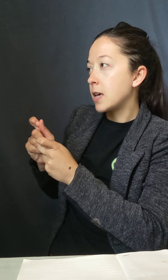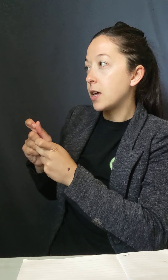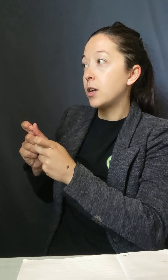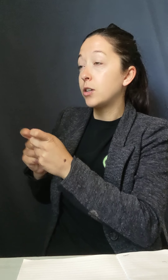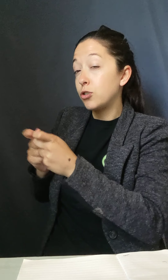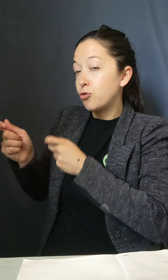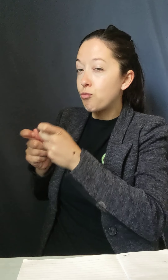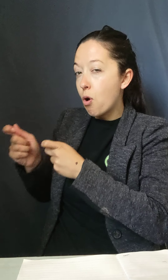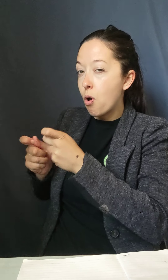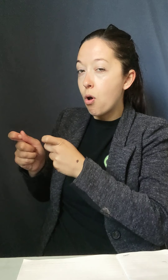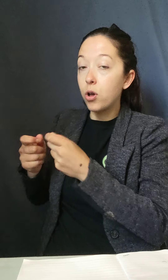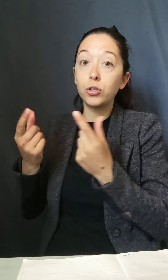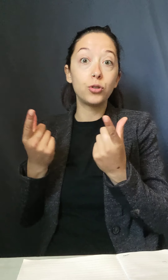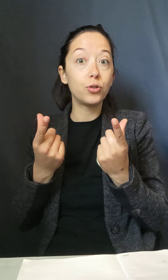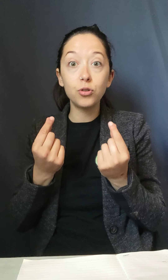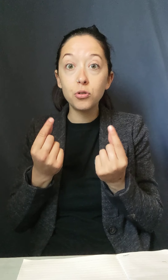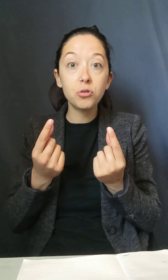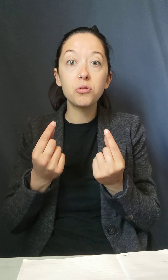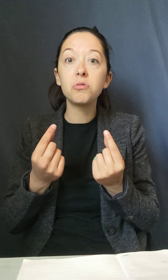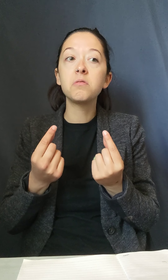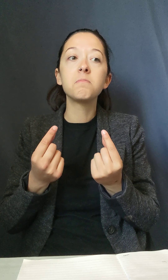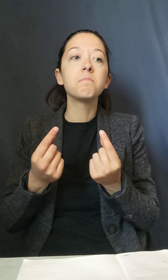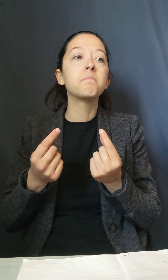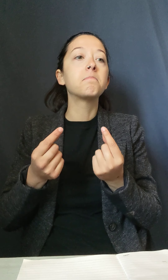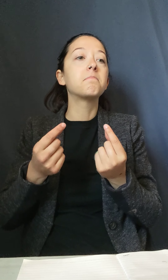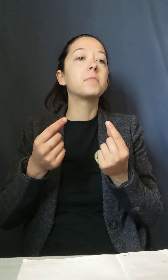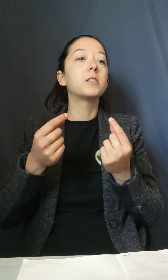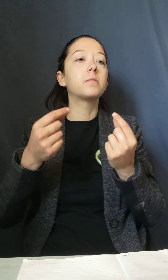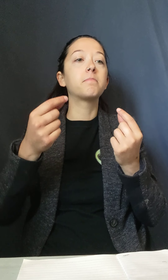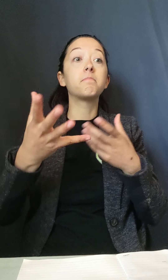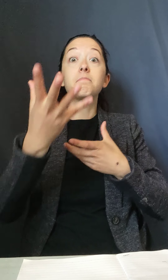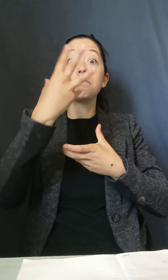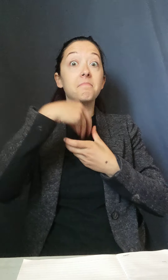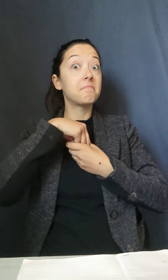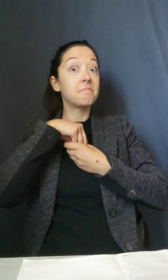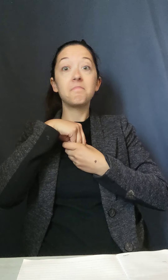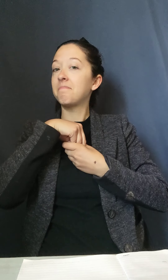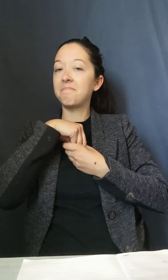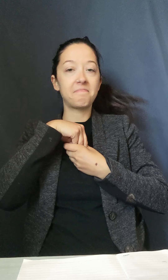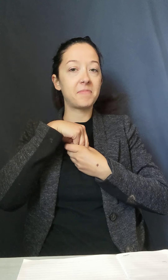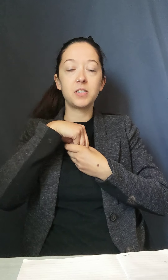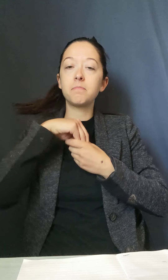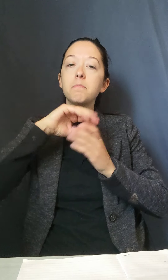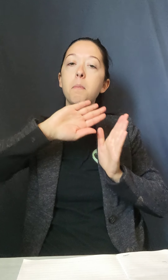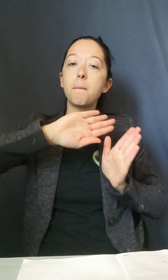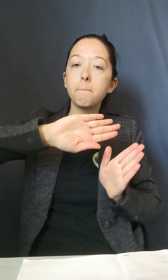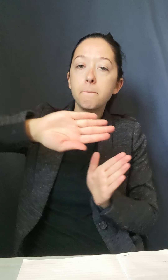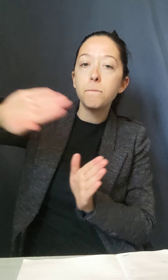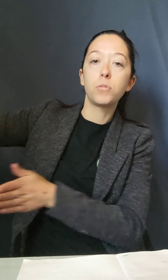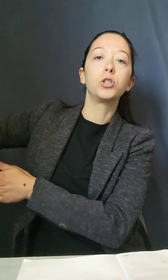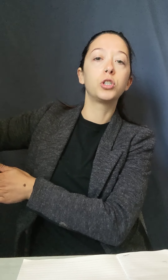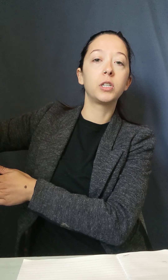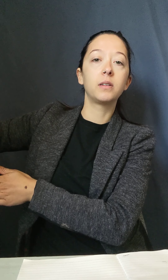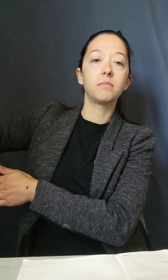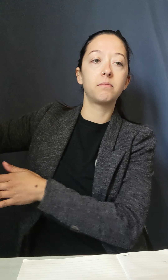afterwards because you kind of just move the stuff away. So the very first thing that you can do is to breathe.